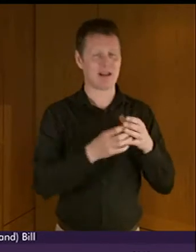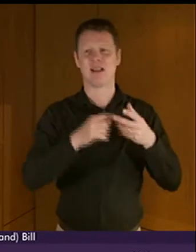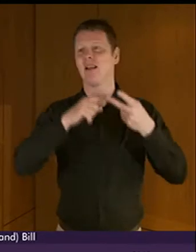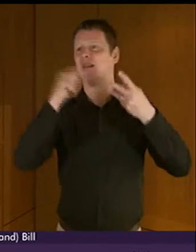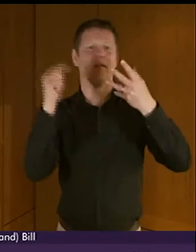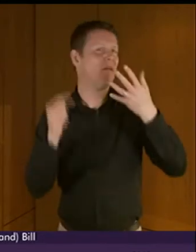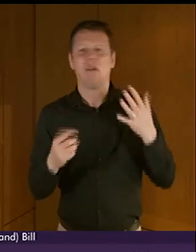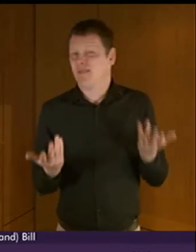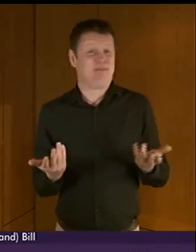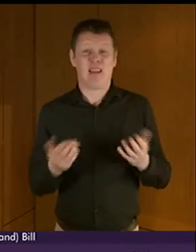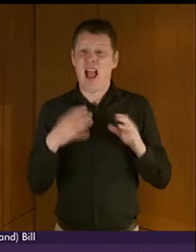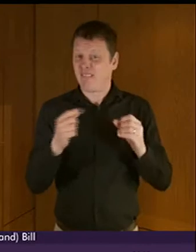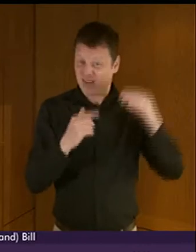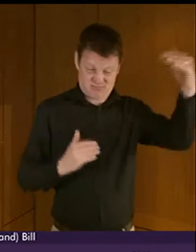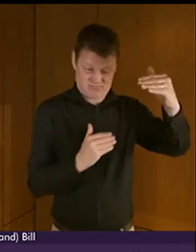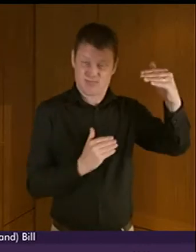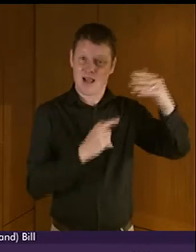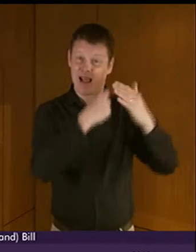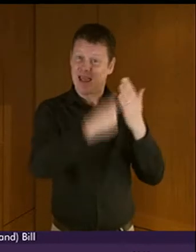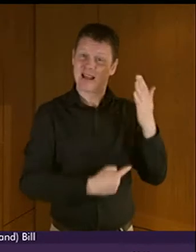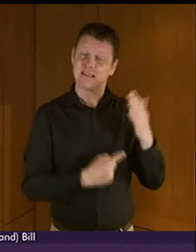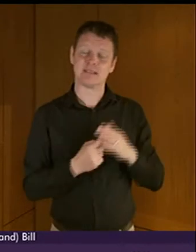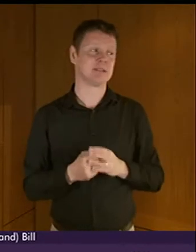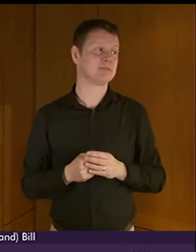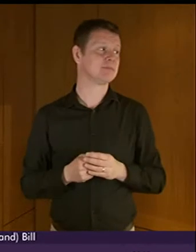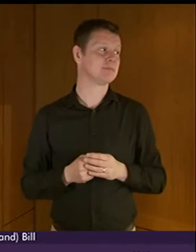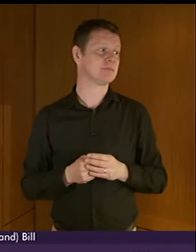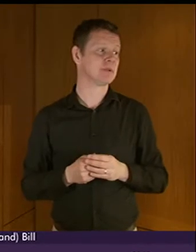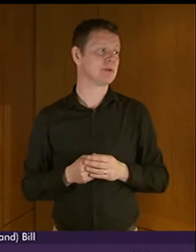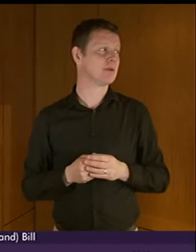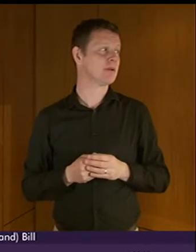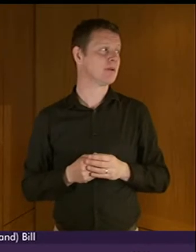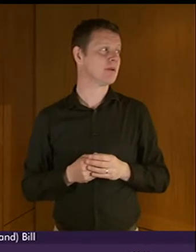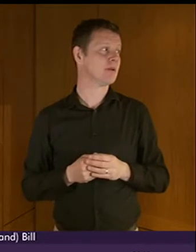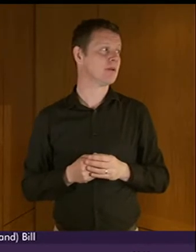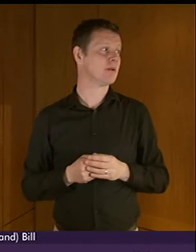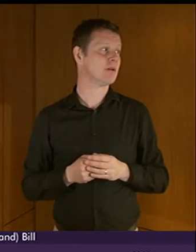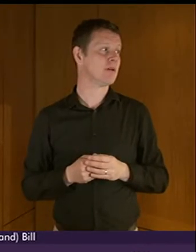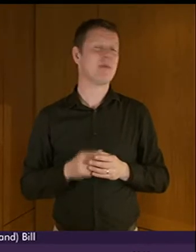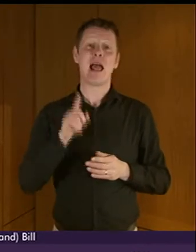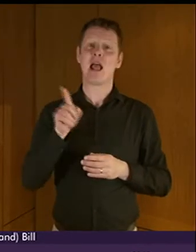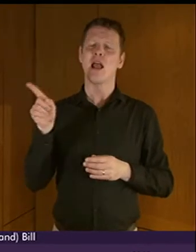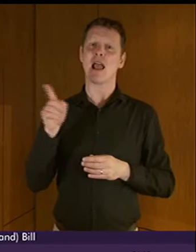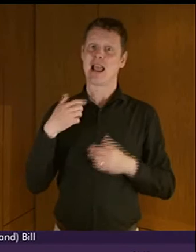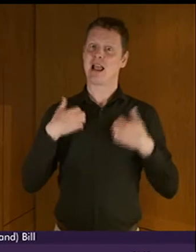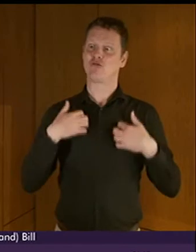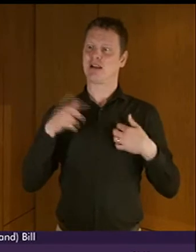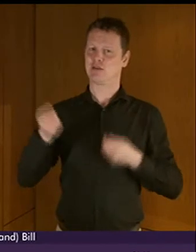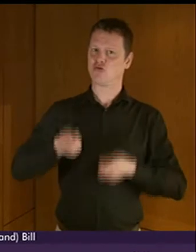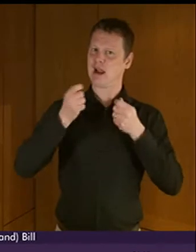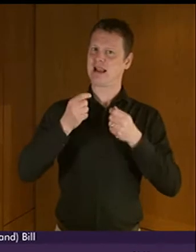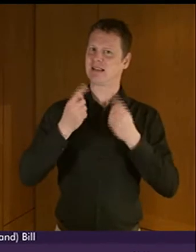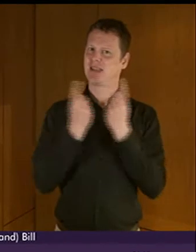list Christine Graham also interestingly raised the issue about interpreters